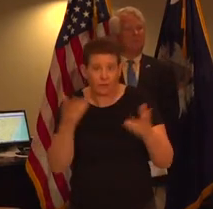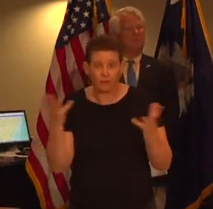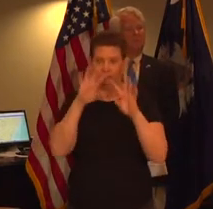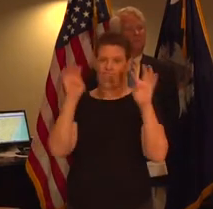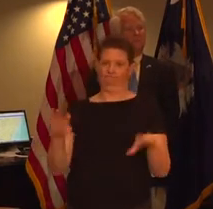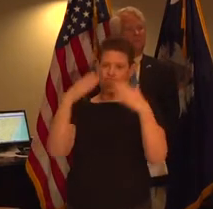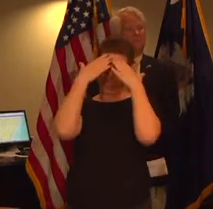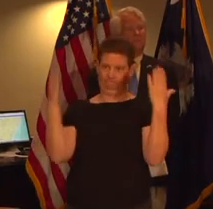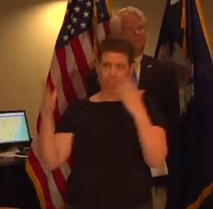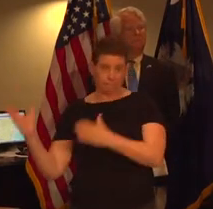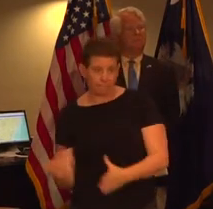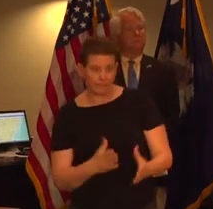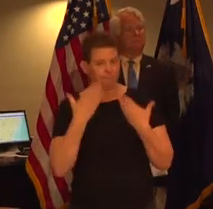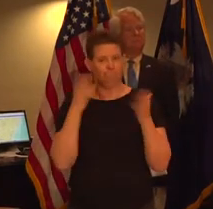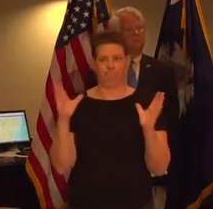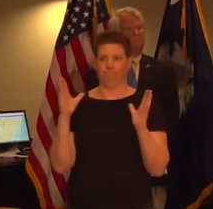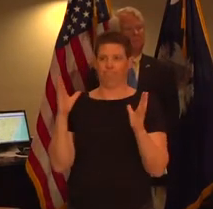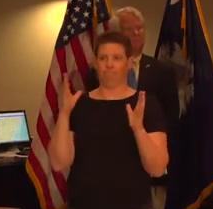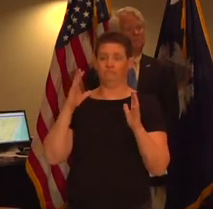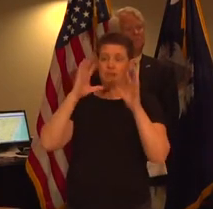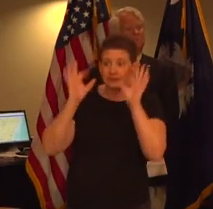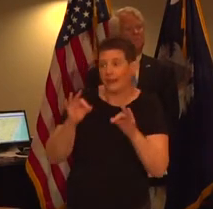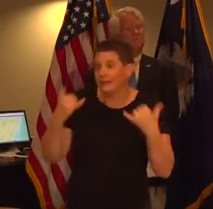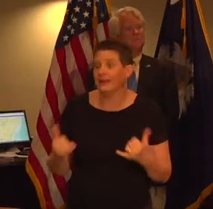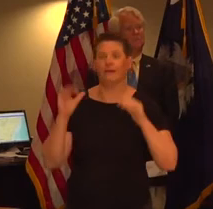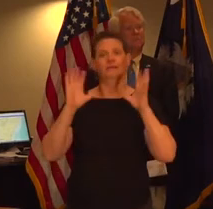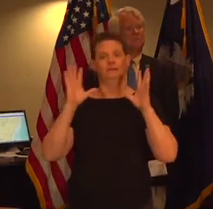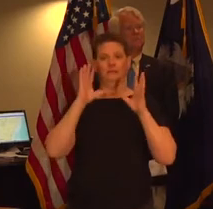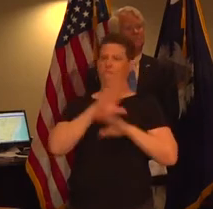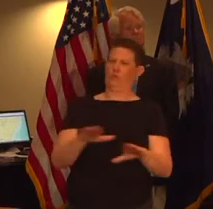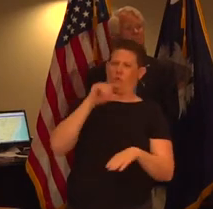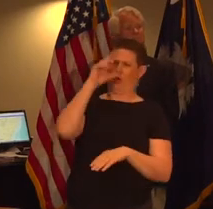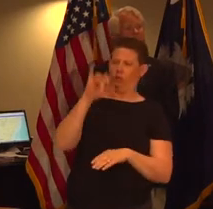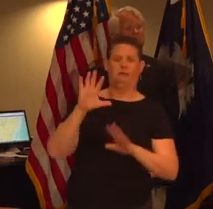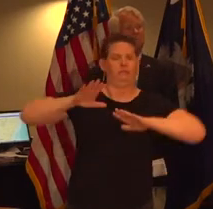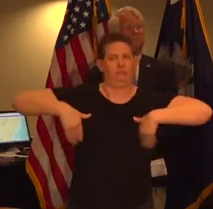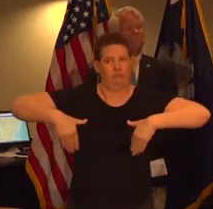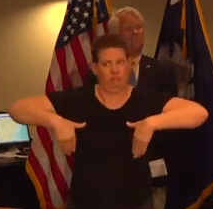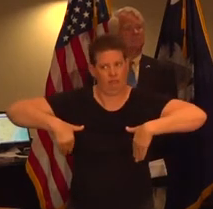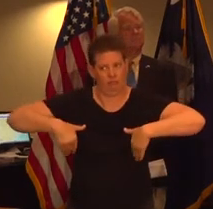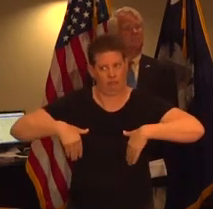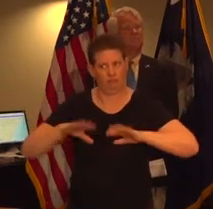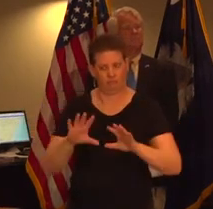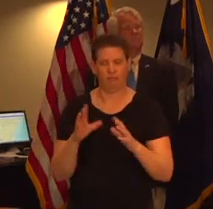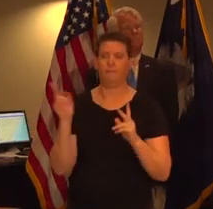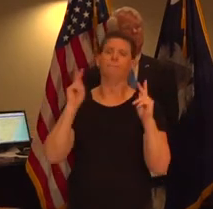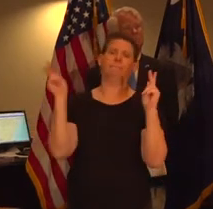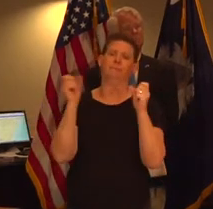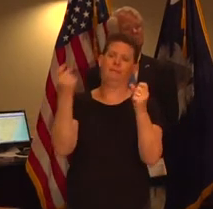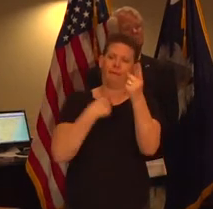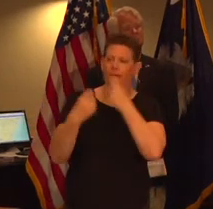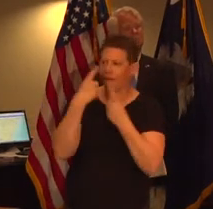anything in except those we've already ruled in we're not ruling anything out and that includes has been asked by